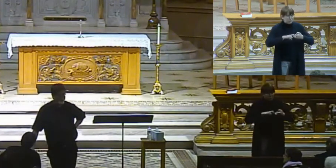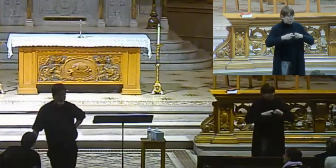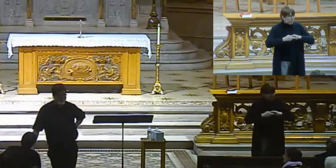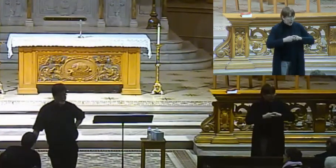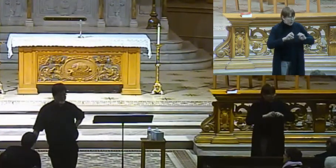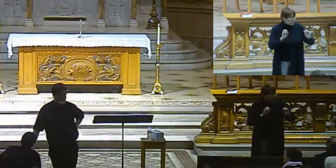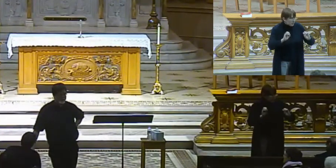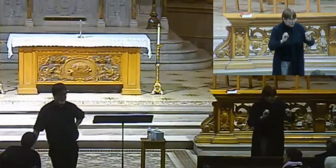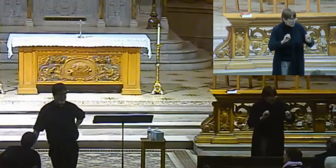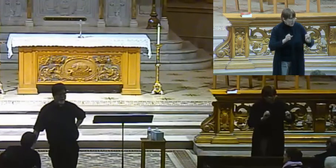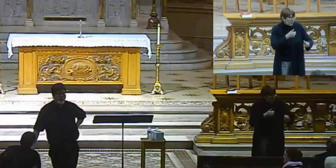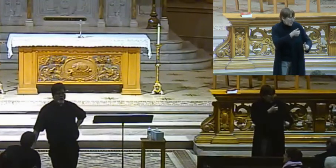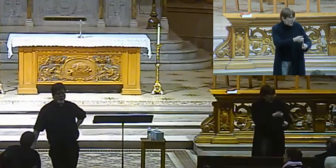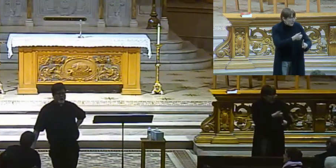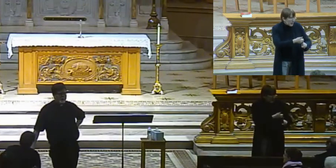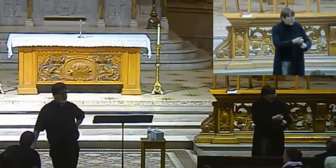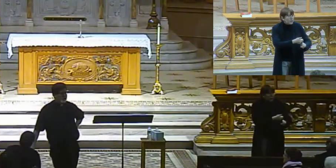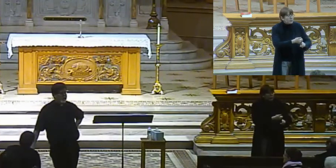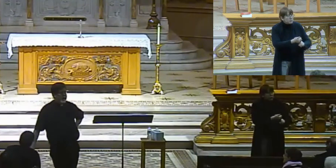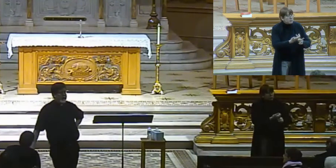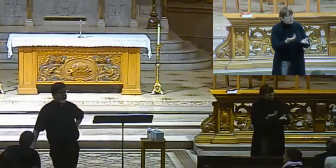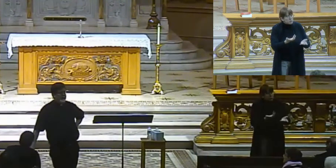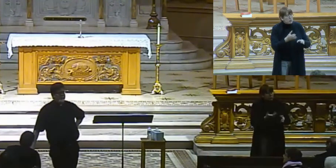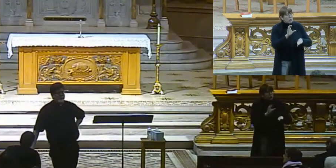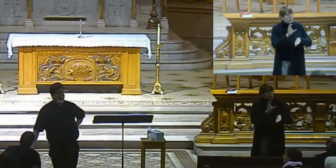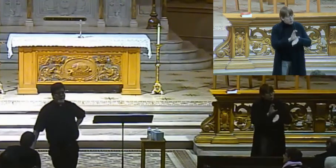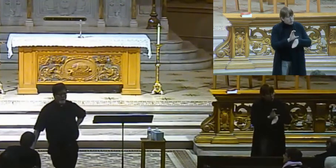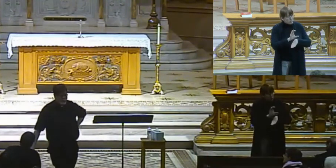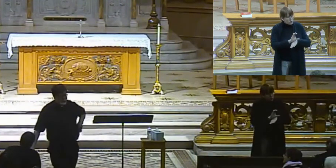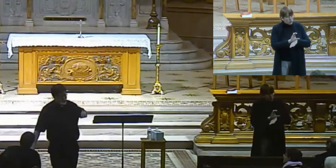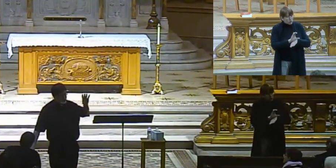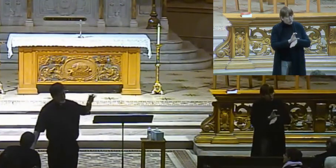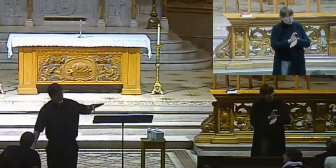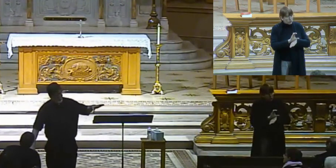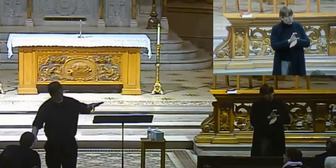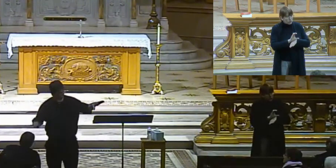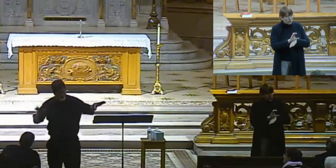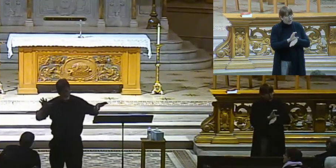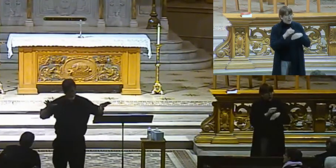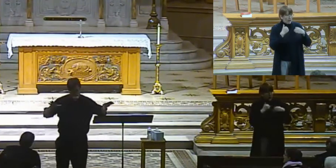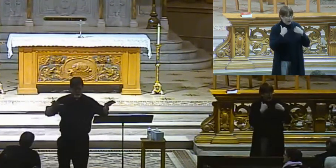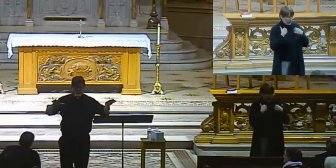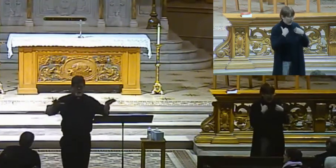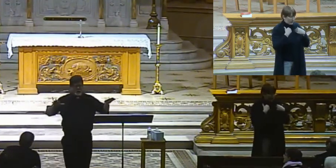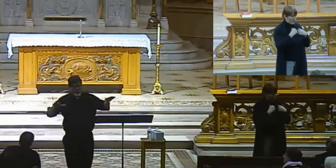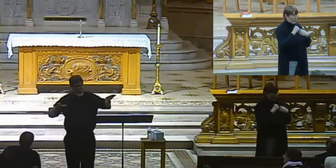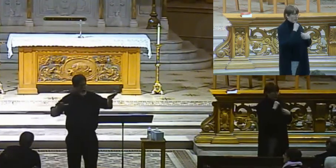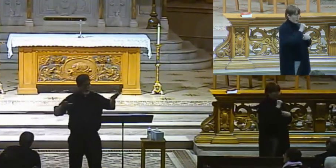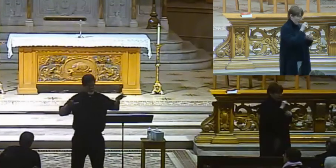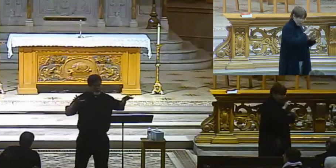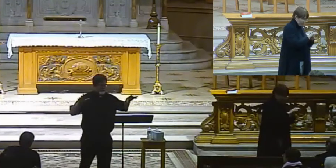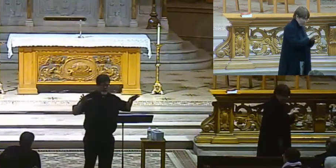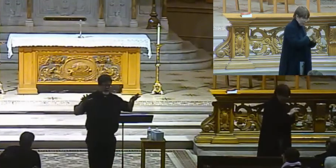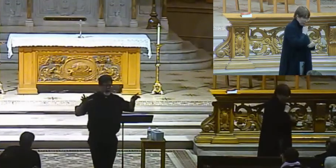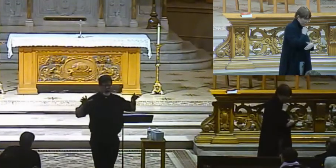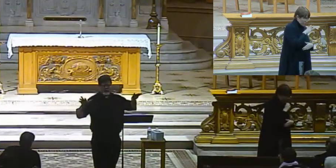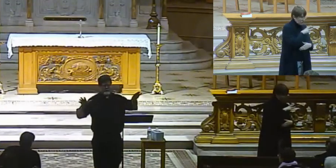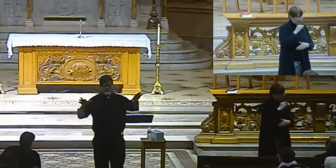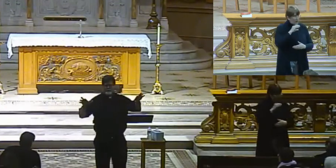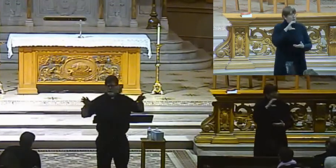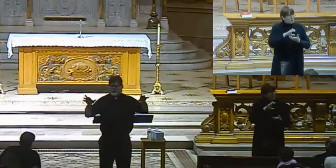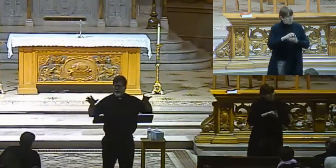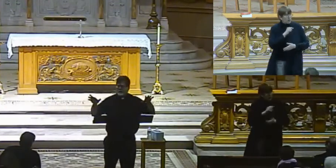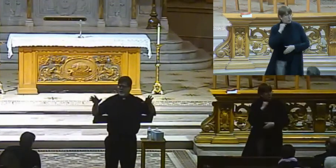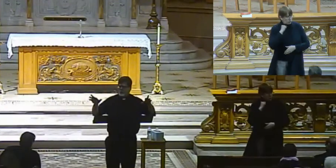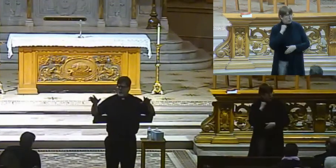That's not a problem in and of itself. The church had both a celibate clergy and a married clergy side by side